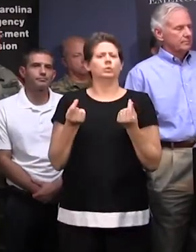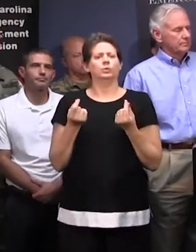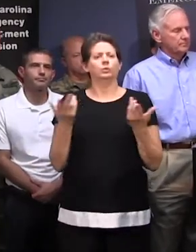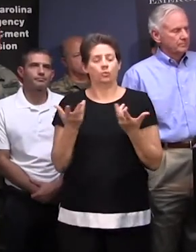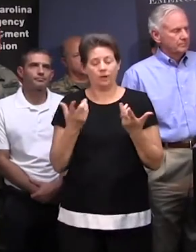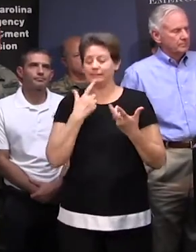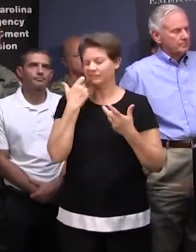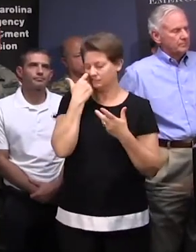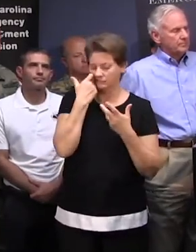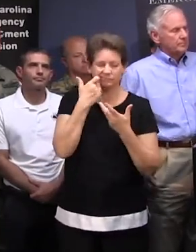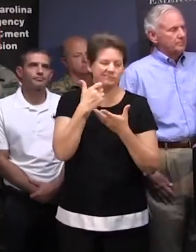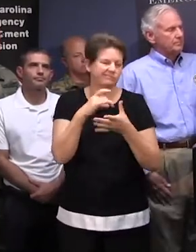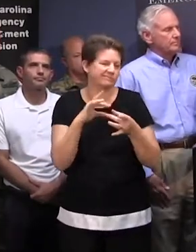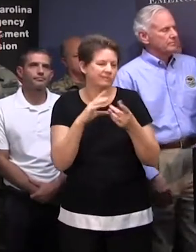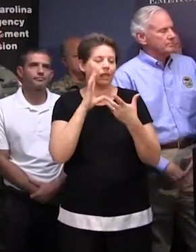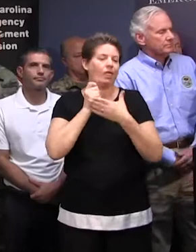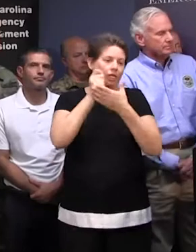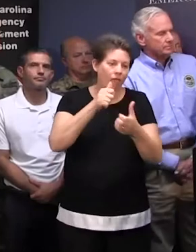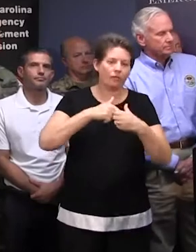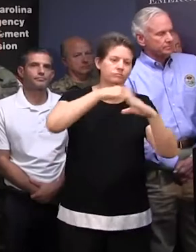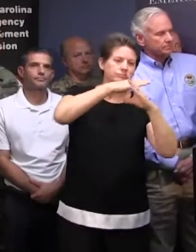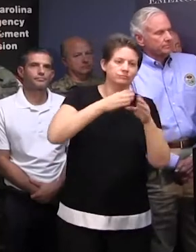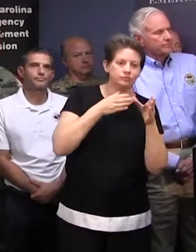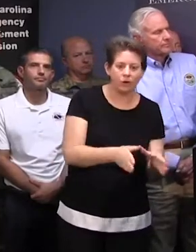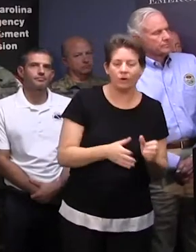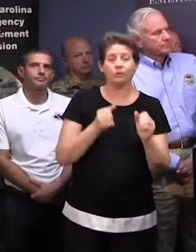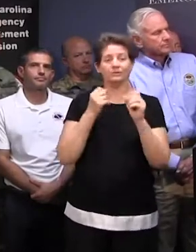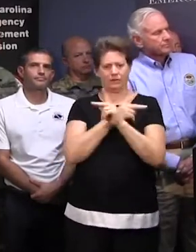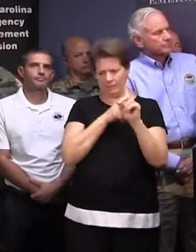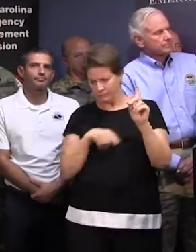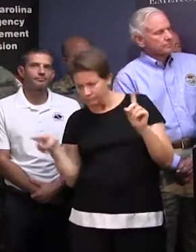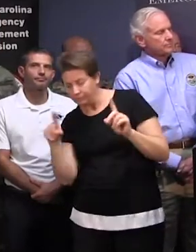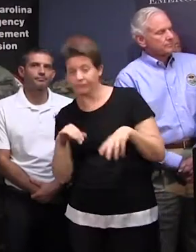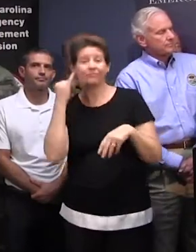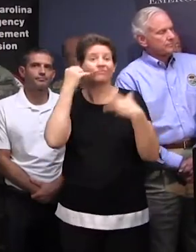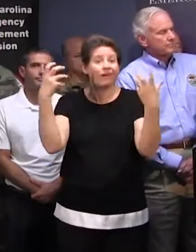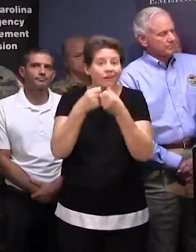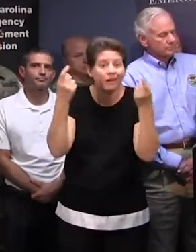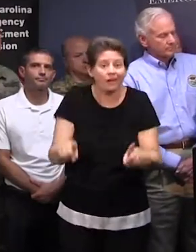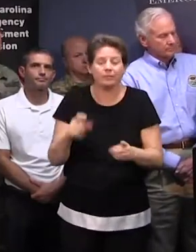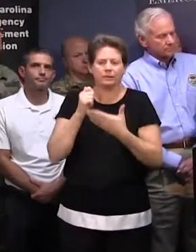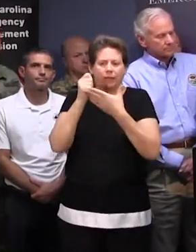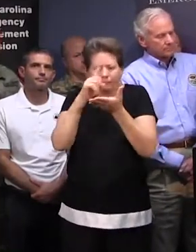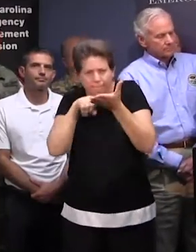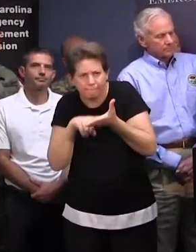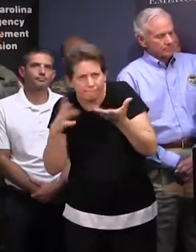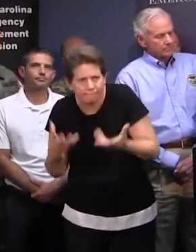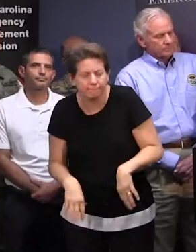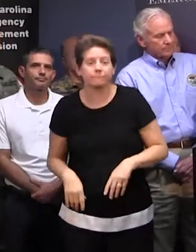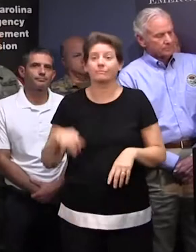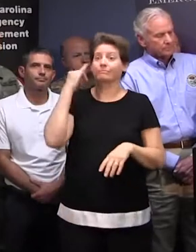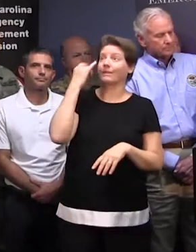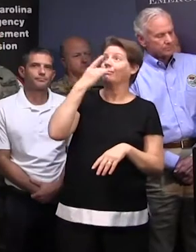just mentioned, road closures, diversion routes, investigating collisions, directing traffic in intersection